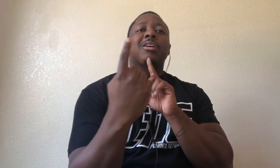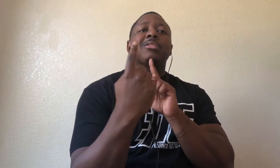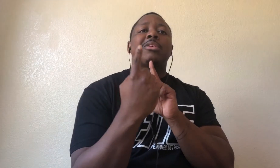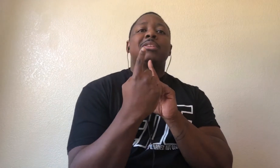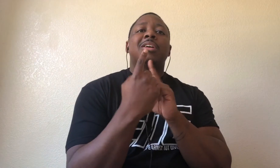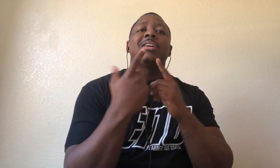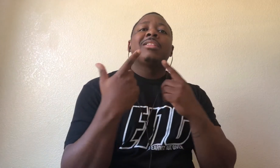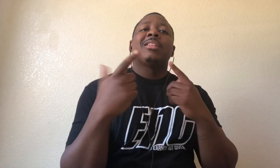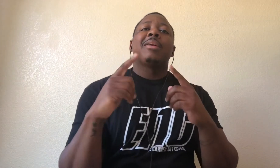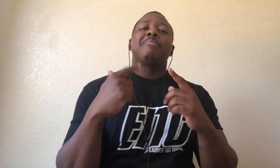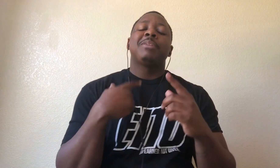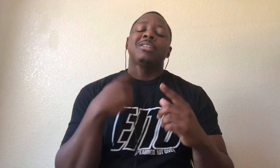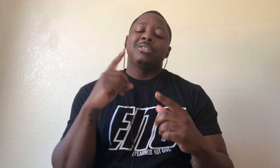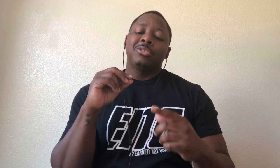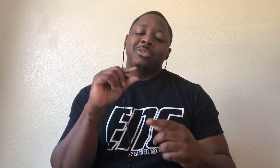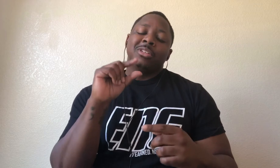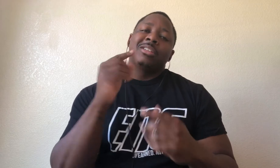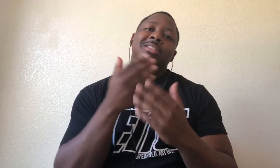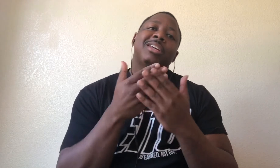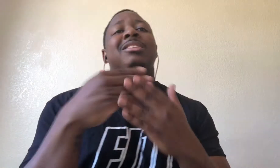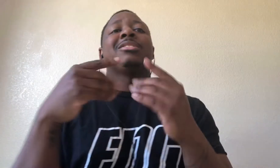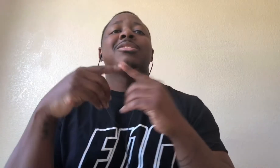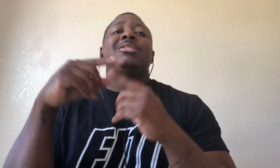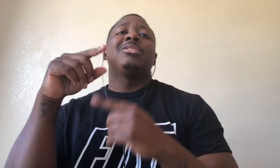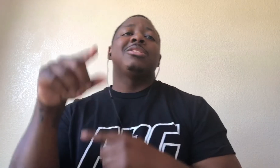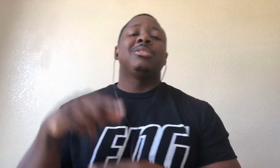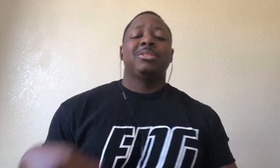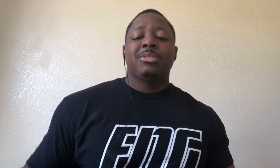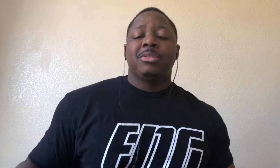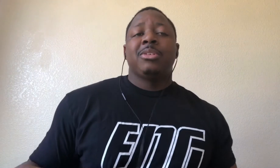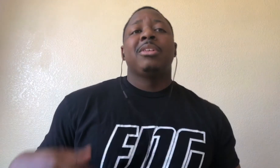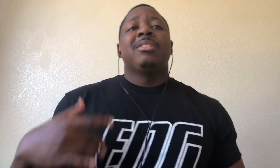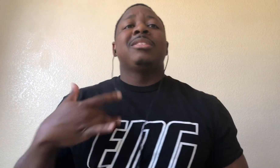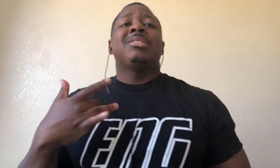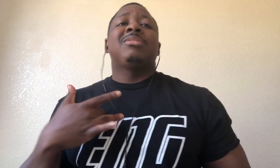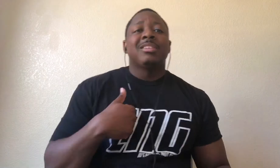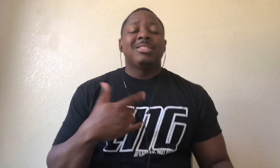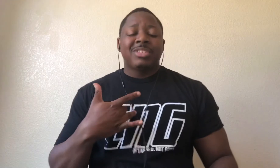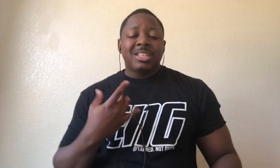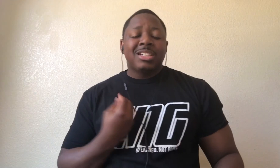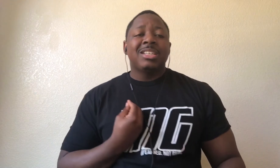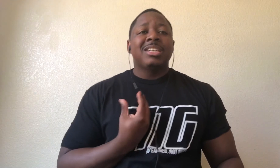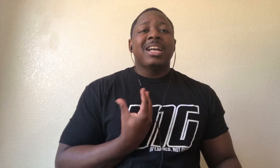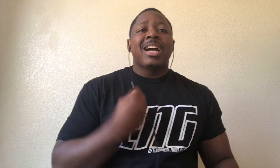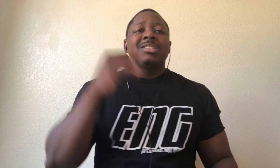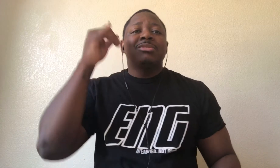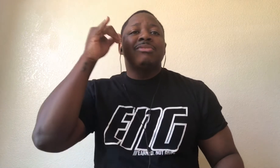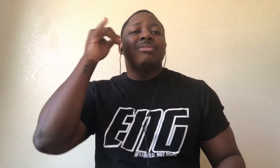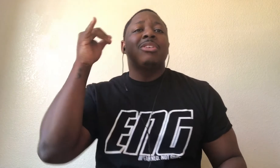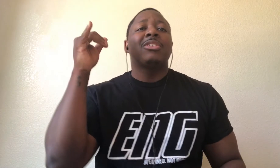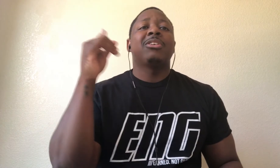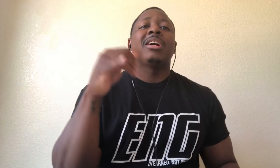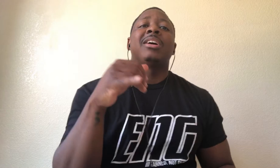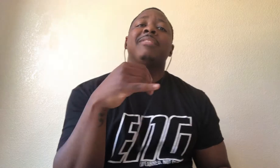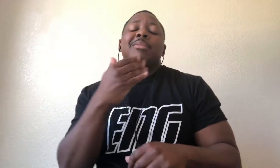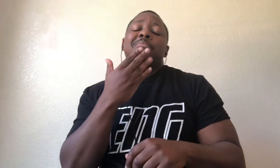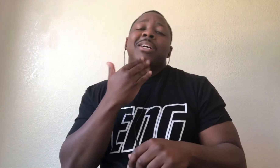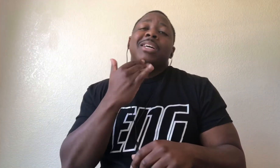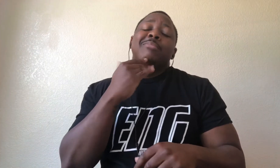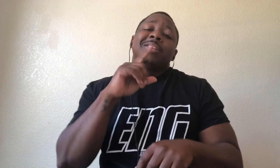closer and let me do those things to you This feeling will last forever This Baby,